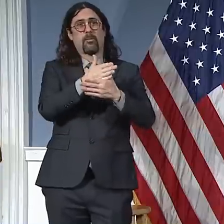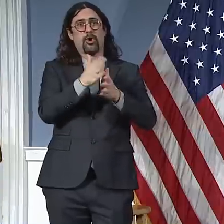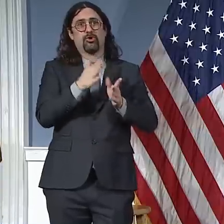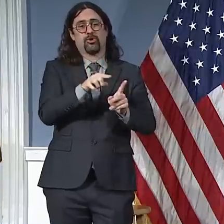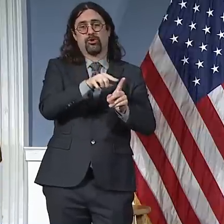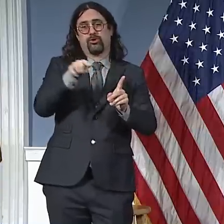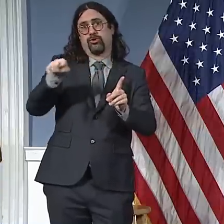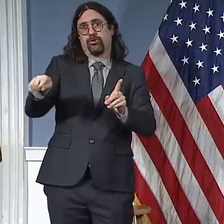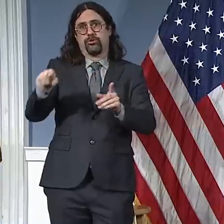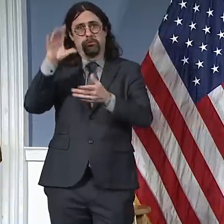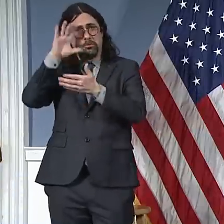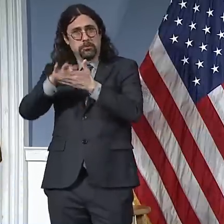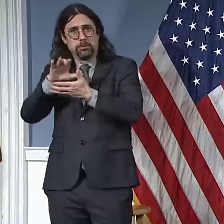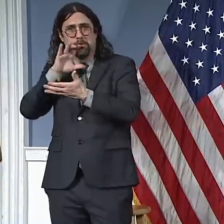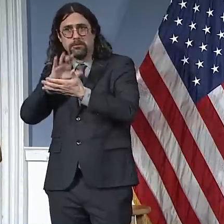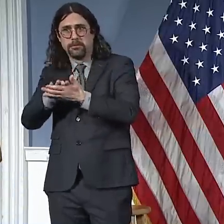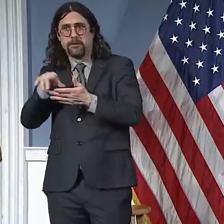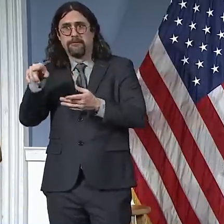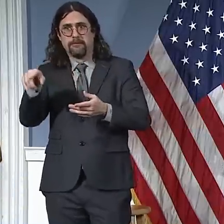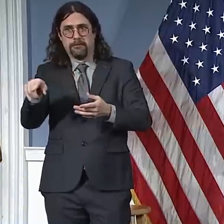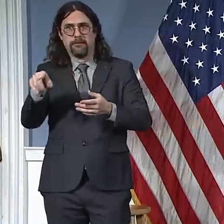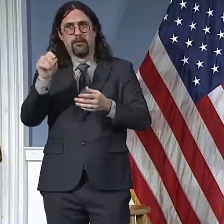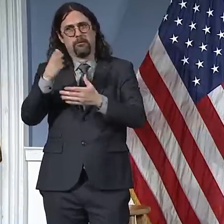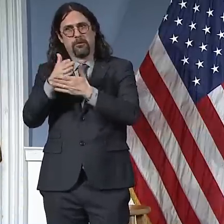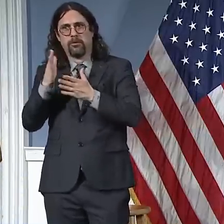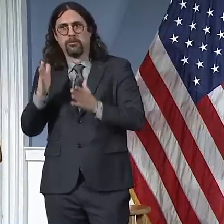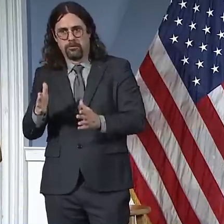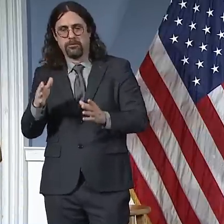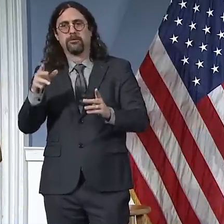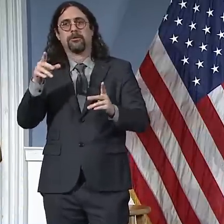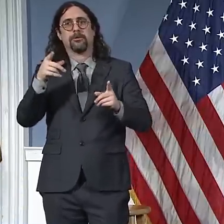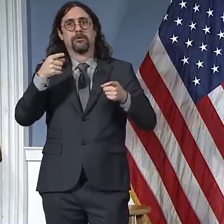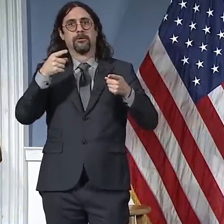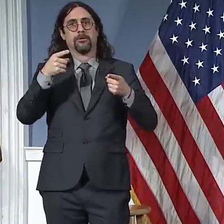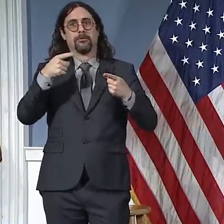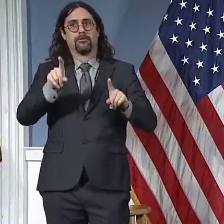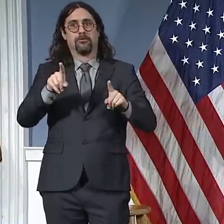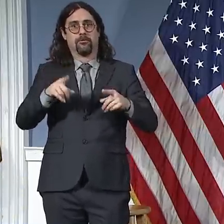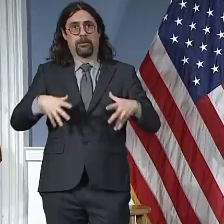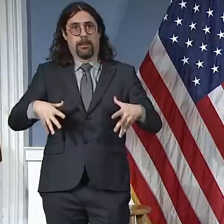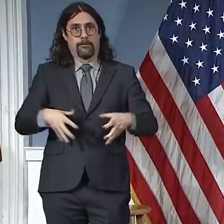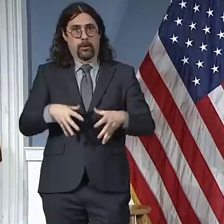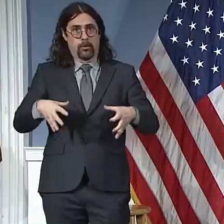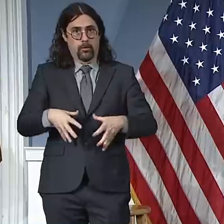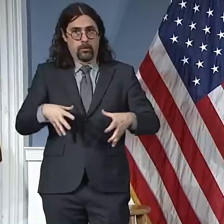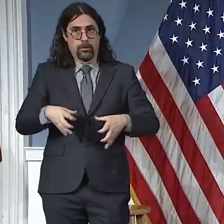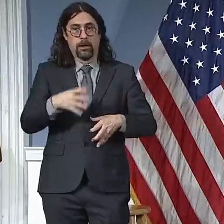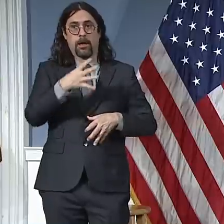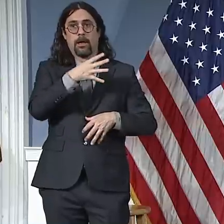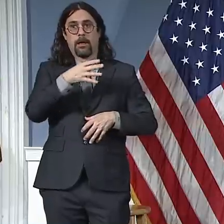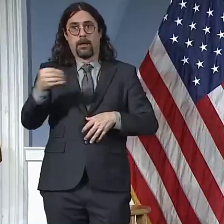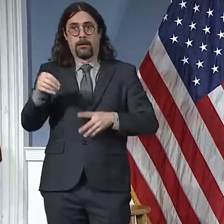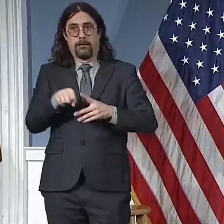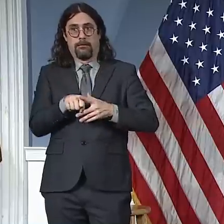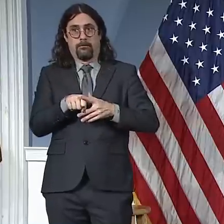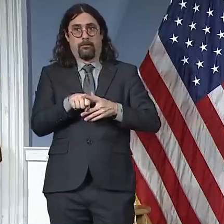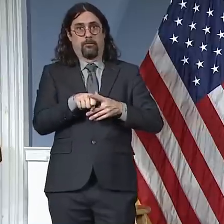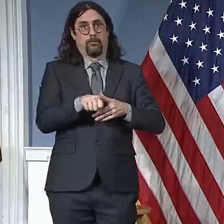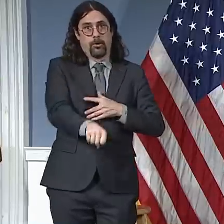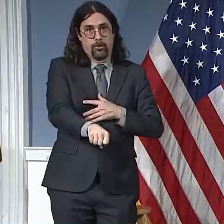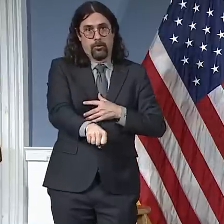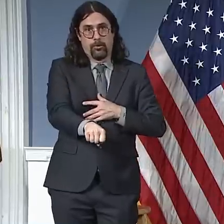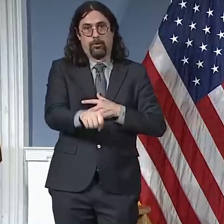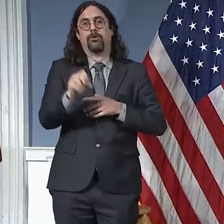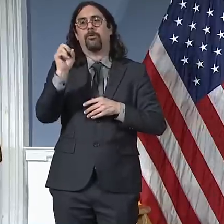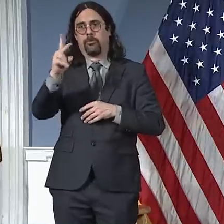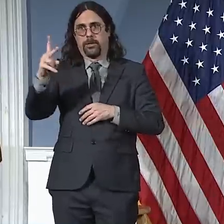partner in the hospital room when a woman is giving birth must be wearing a surgical mask. And that there is a clearance